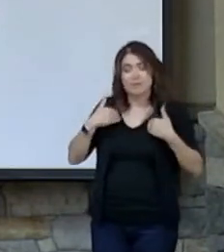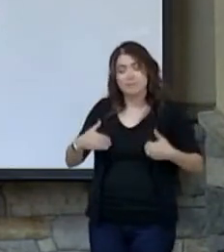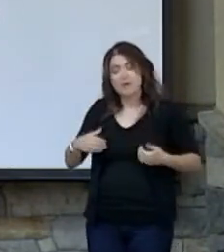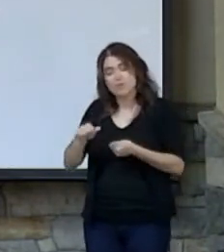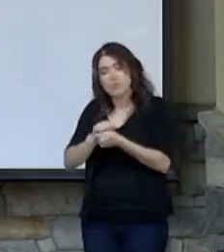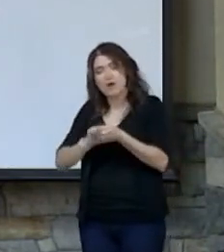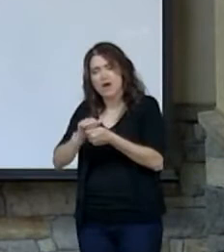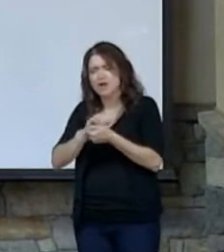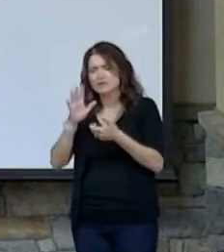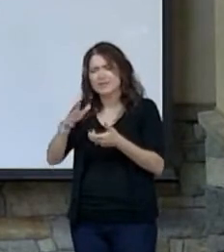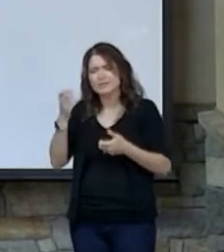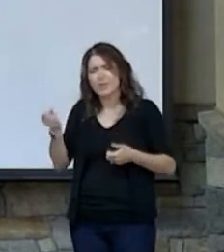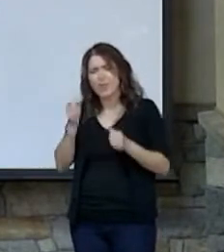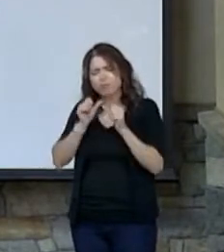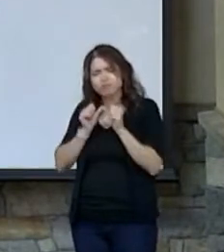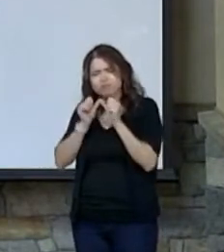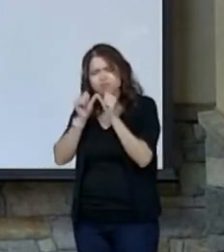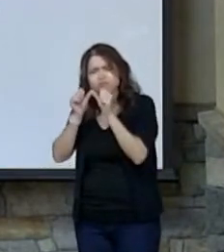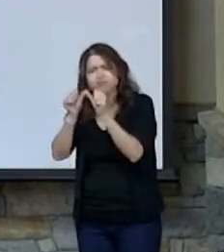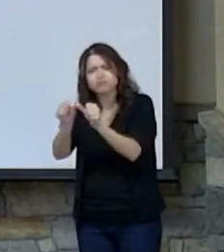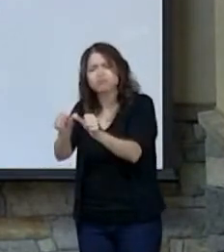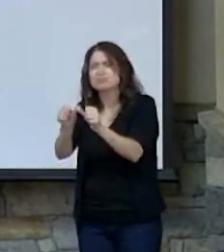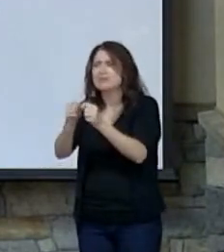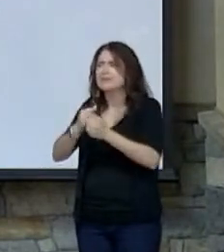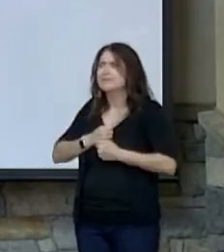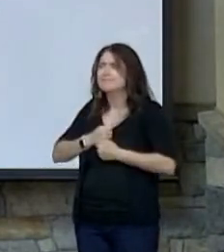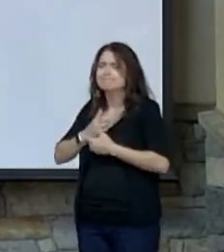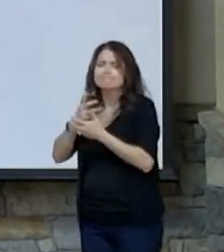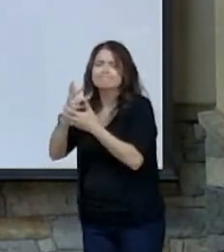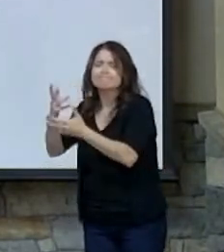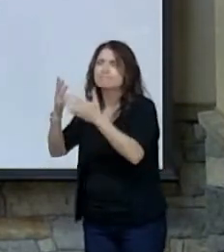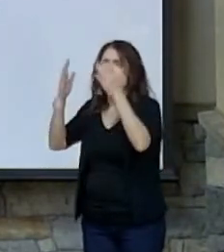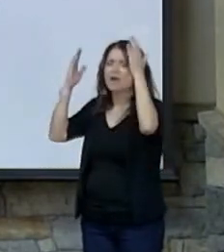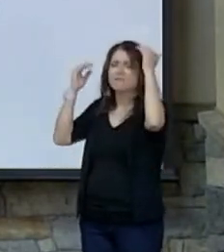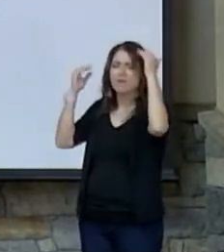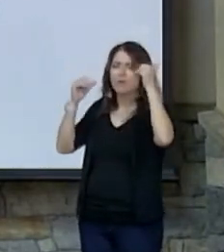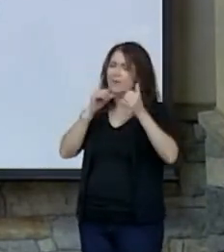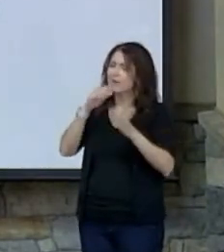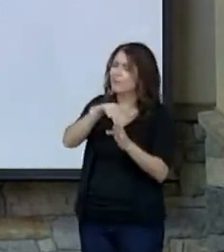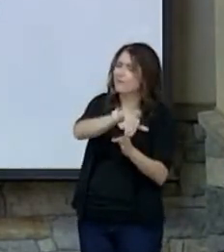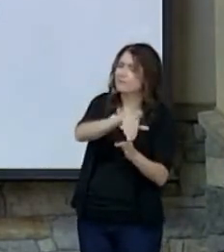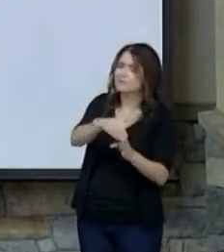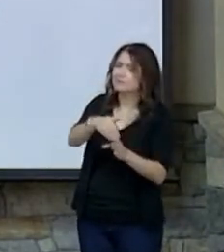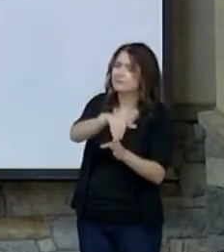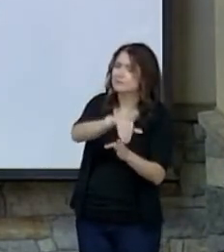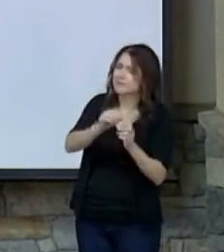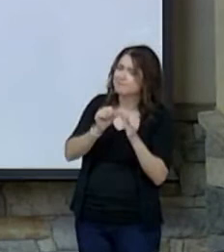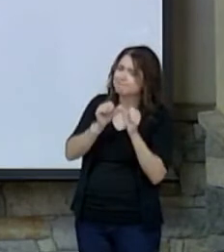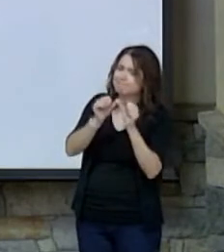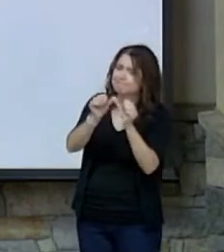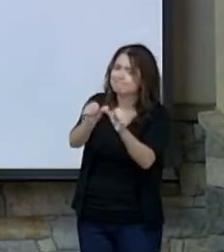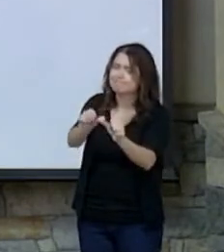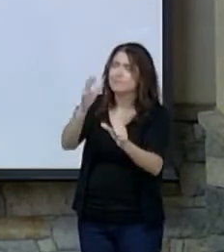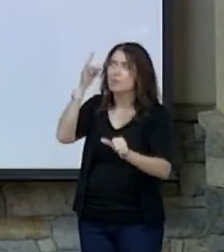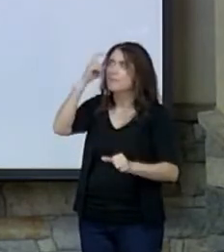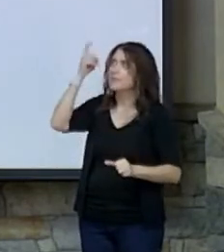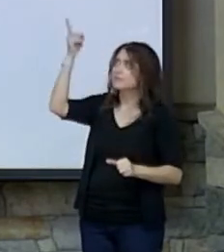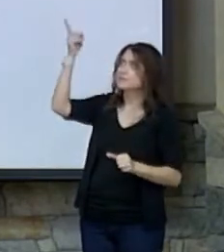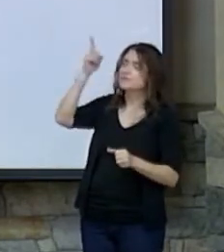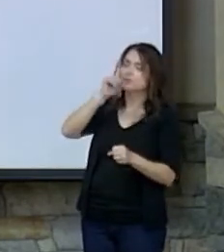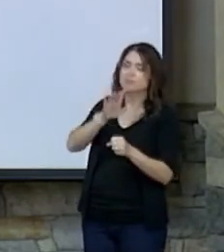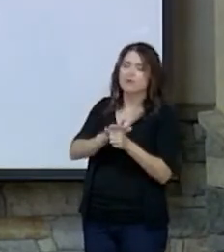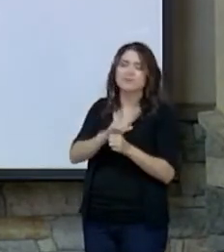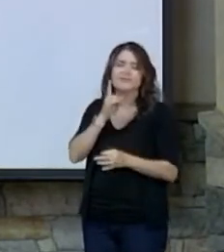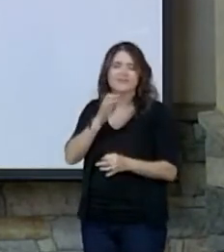hold fast the confession of our hope without wavering for he who promised is faithful. And let us consider